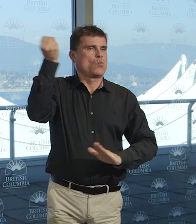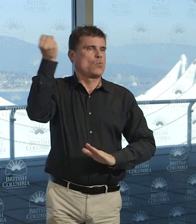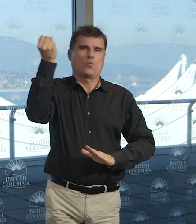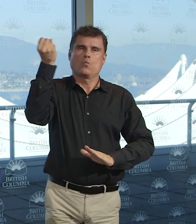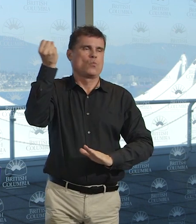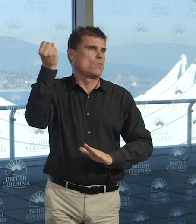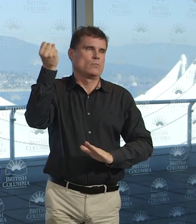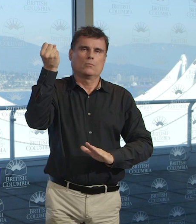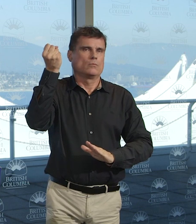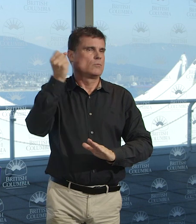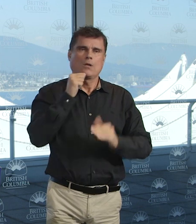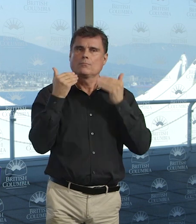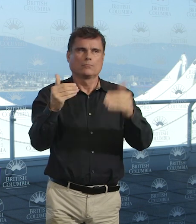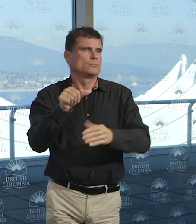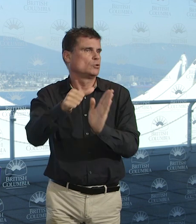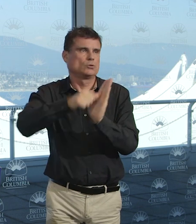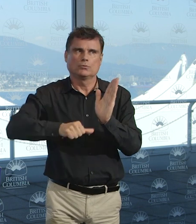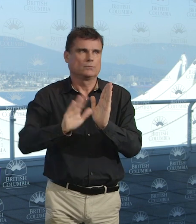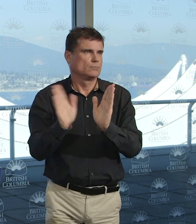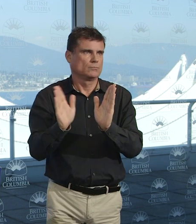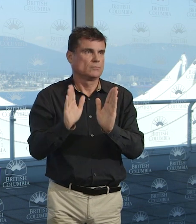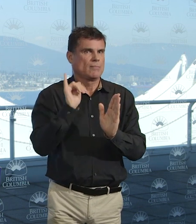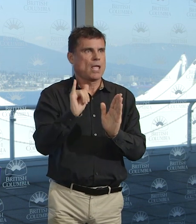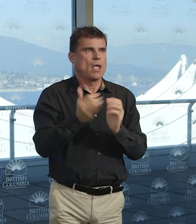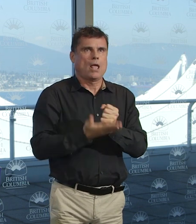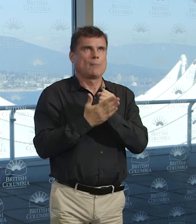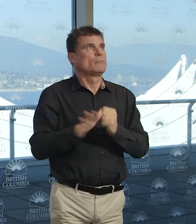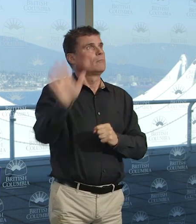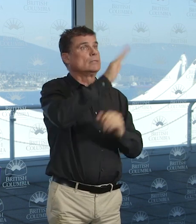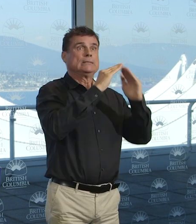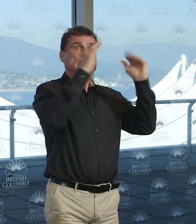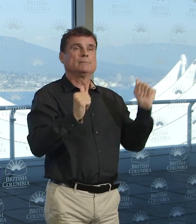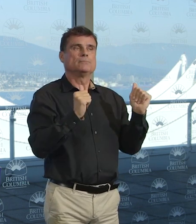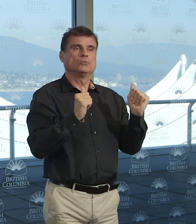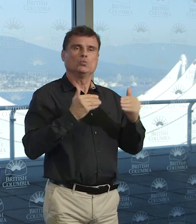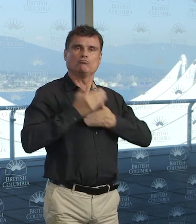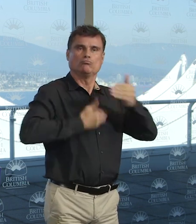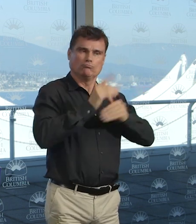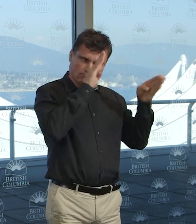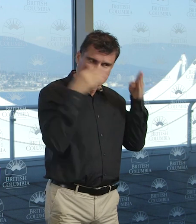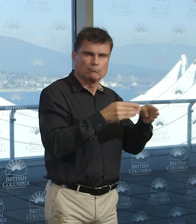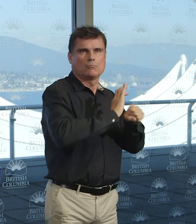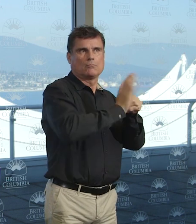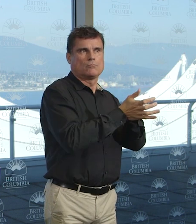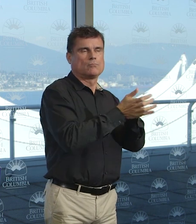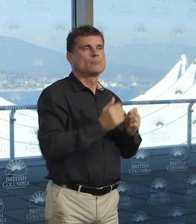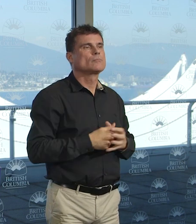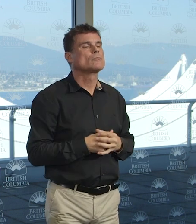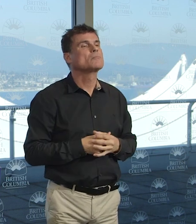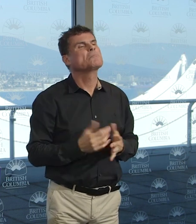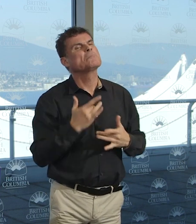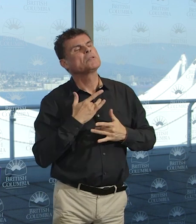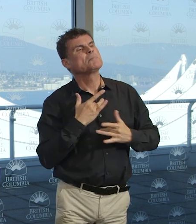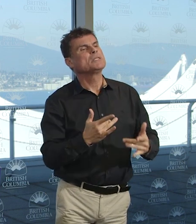and what they mean in the system. Prior to the COVID-19 response, we averaged about 103.5% capacity